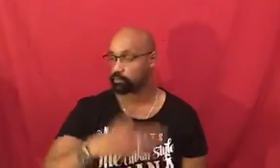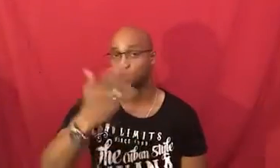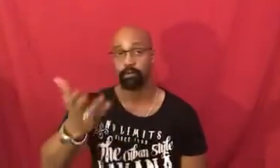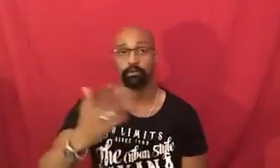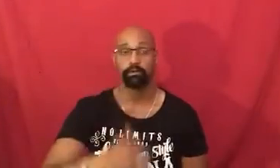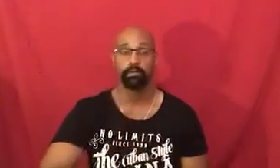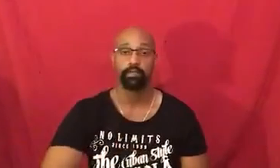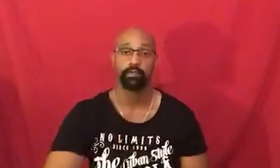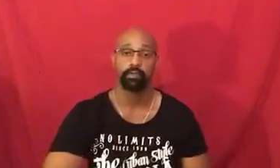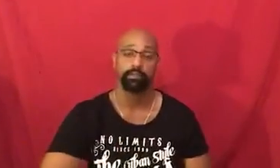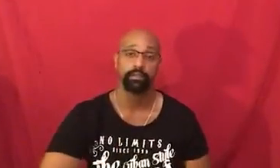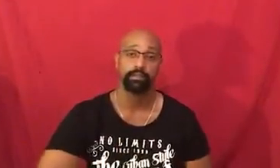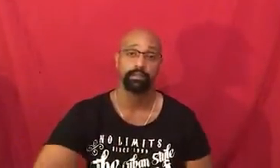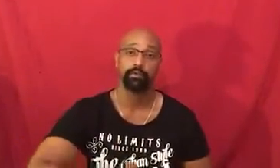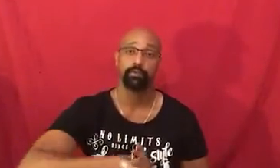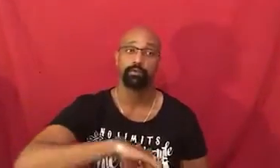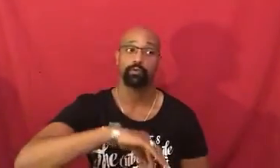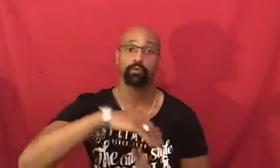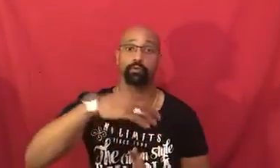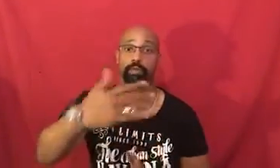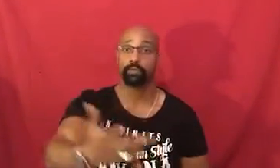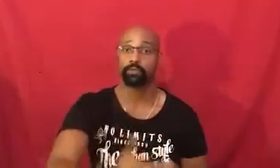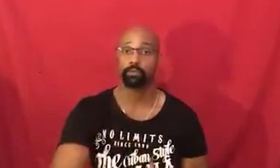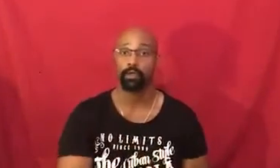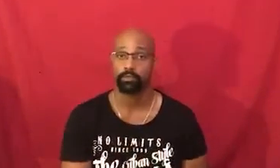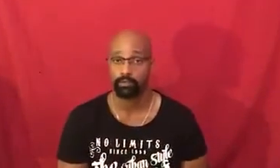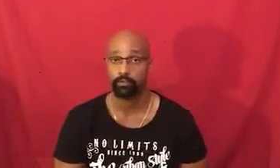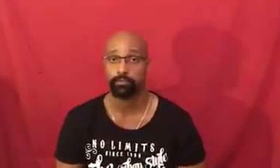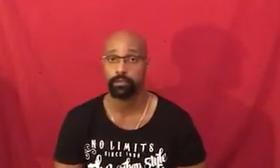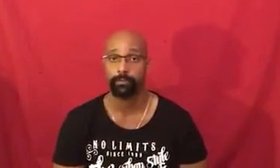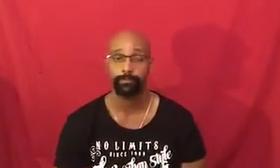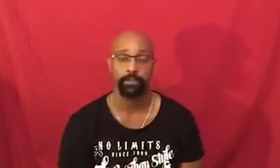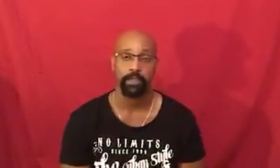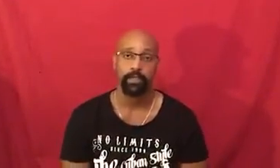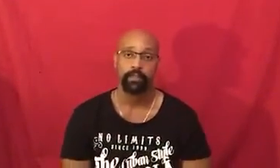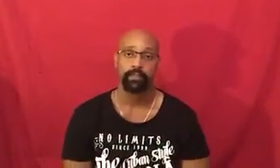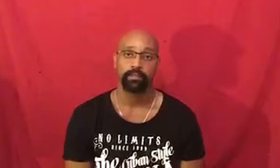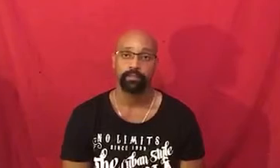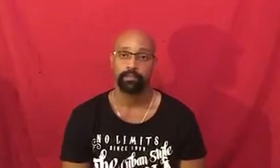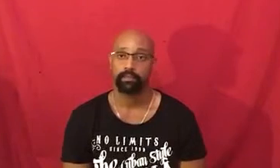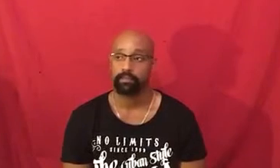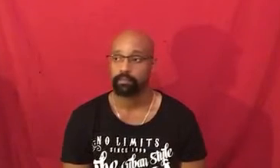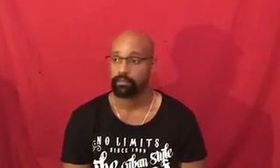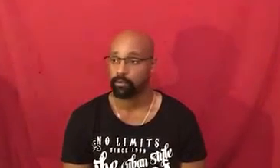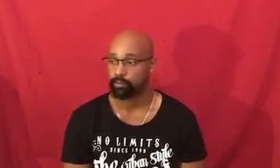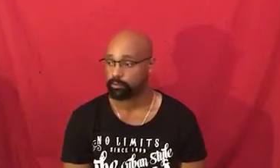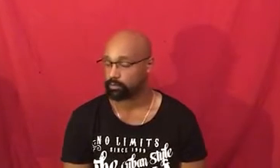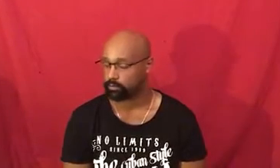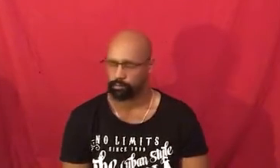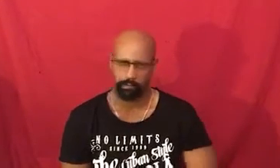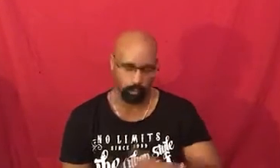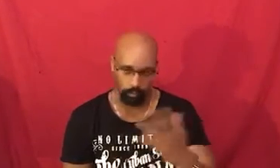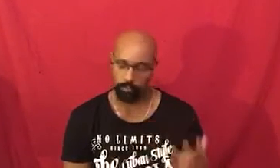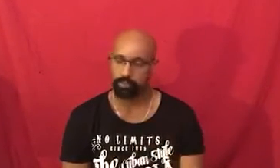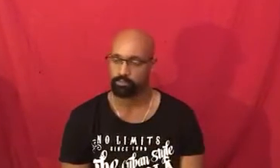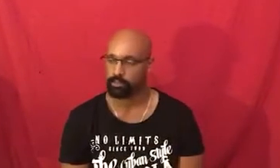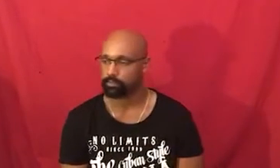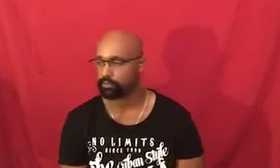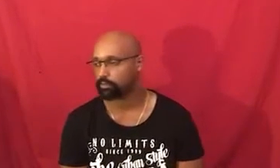your natural instincts to make you can consume right that's that's open the whole purpose of many businesses